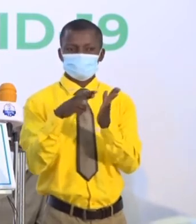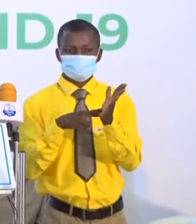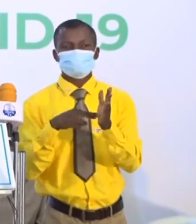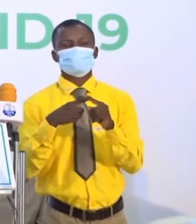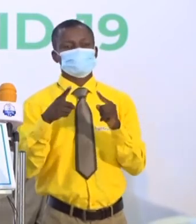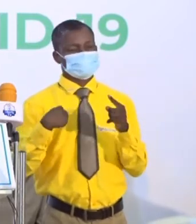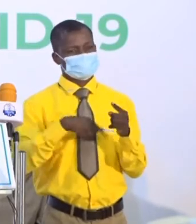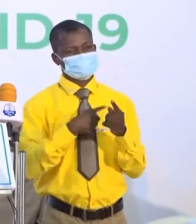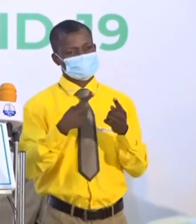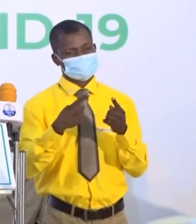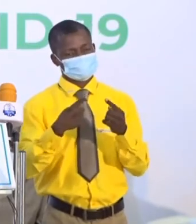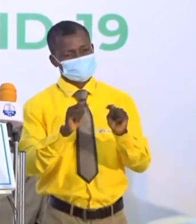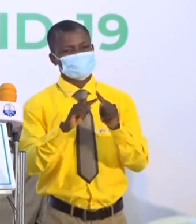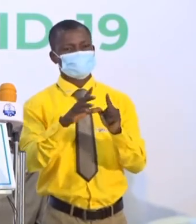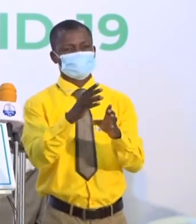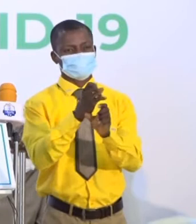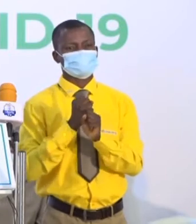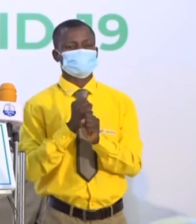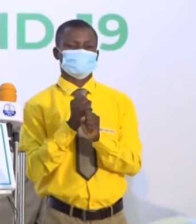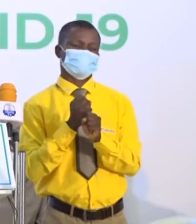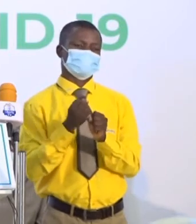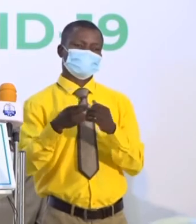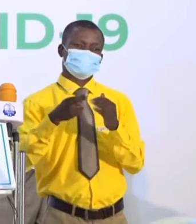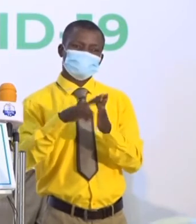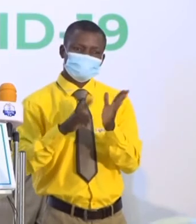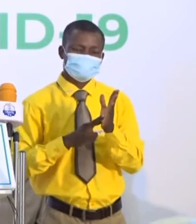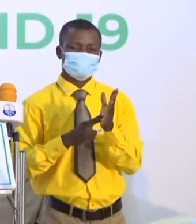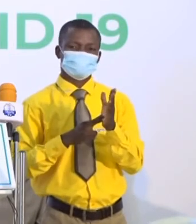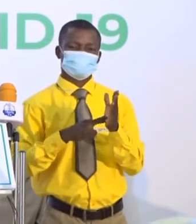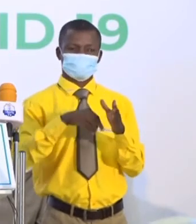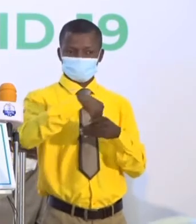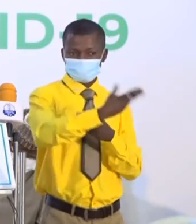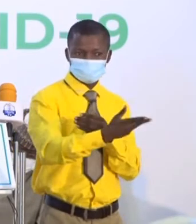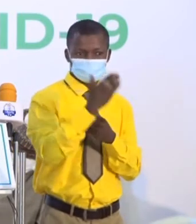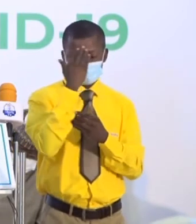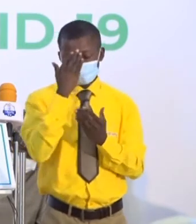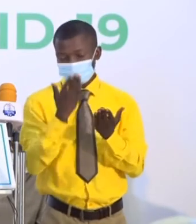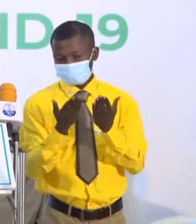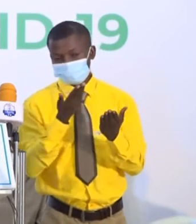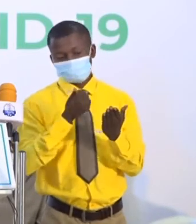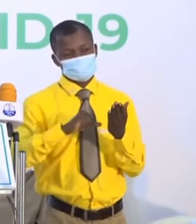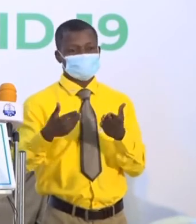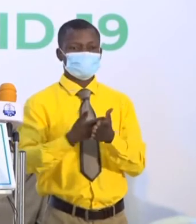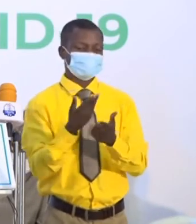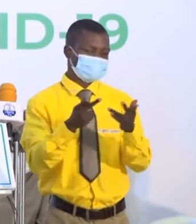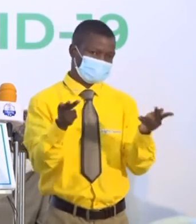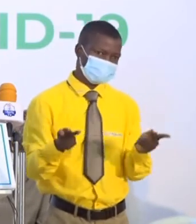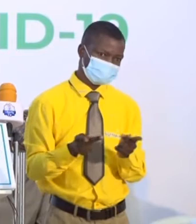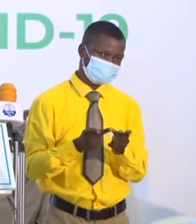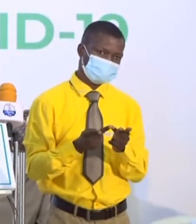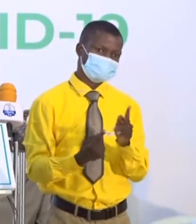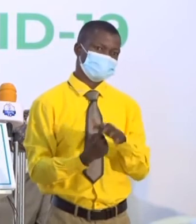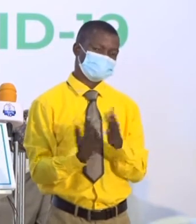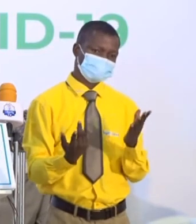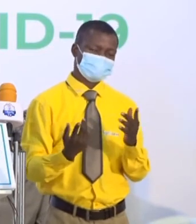feedback from the field in case there are any new places where this may crop up. As